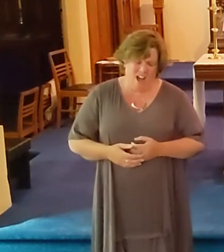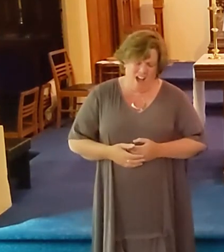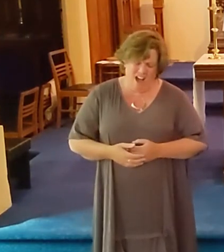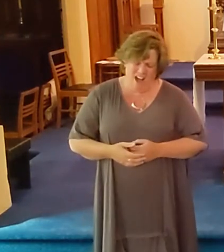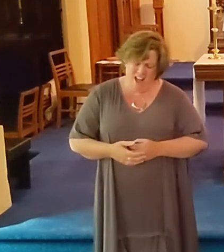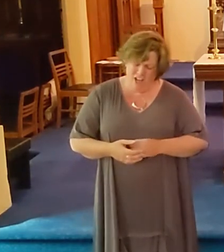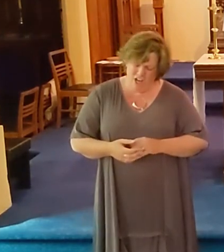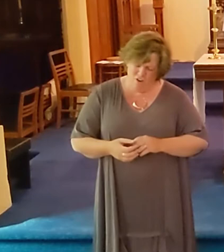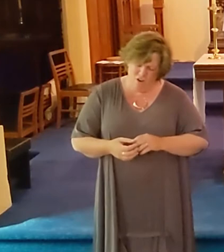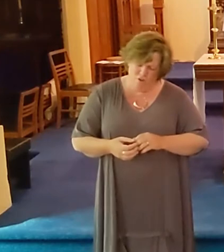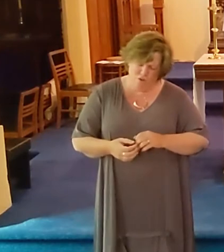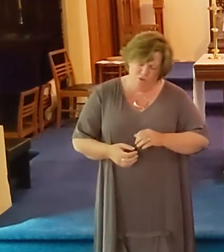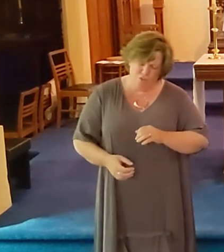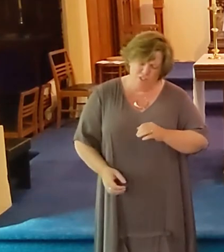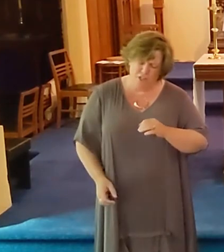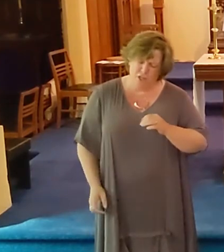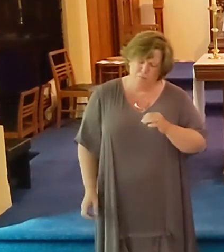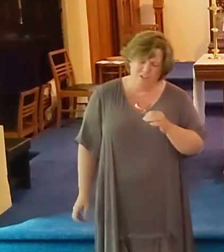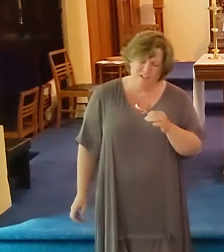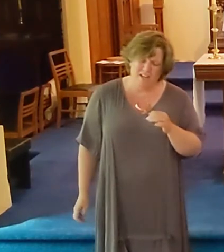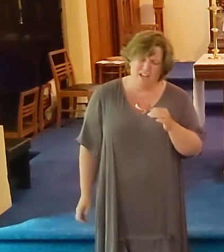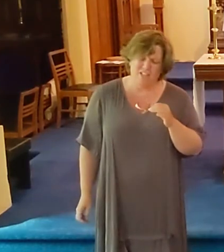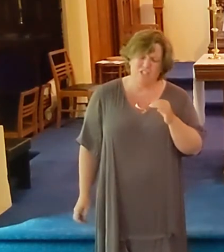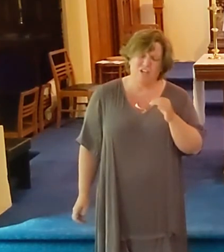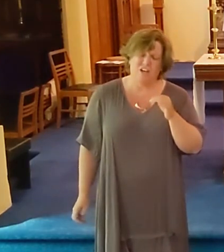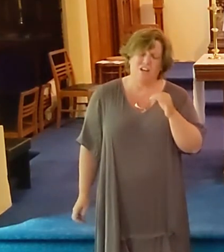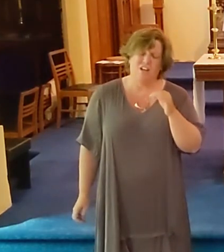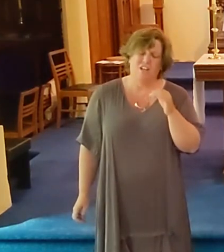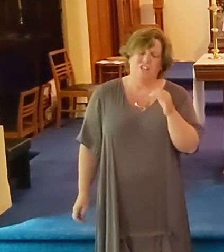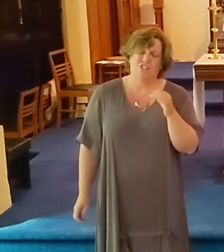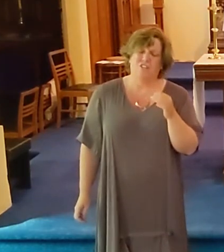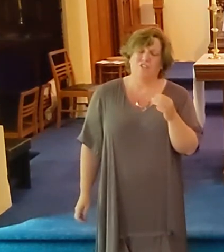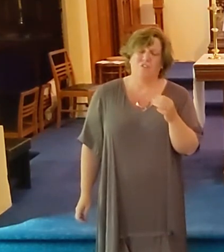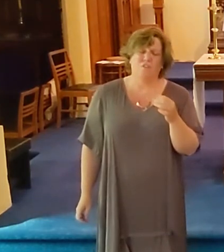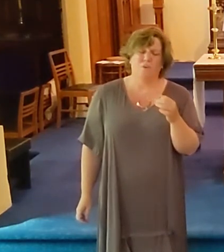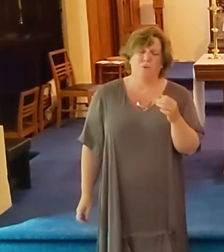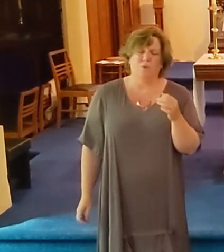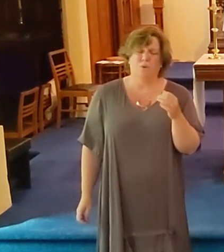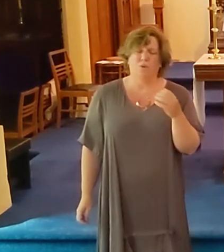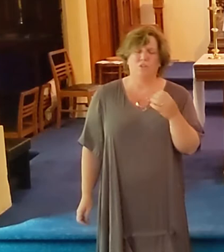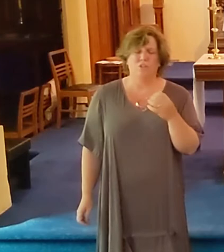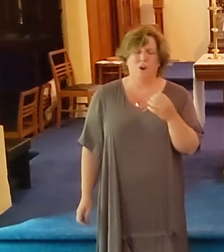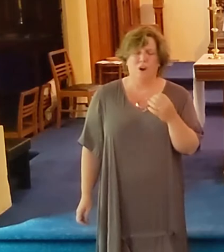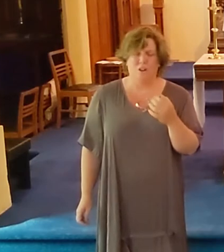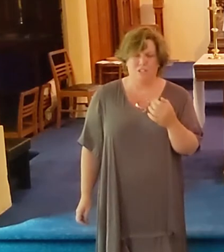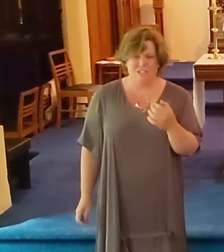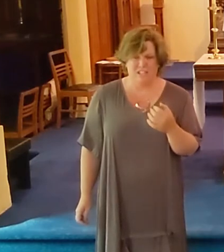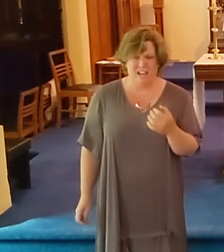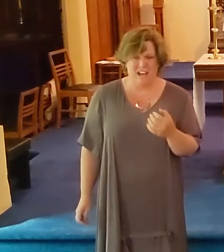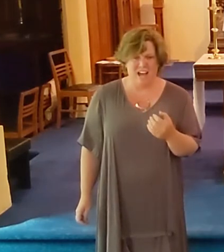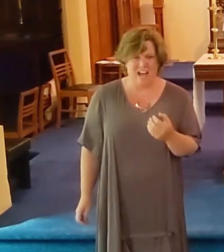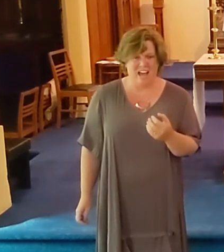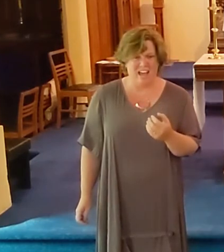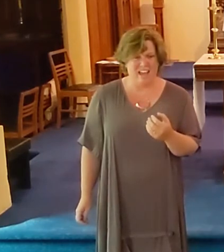I wrote me a letter just a few short